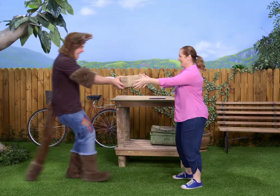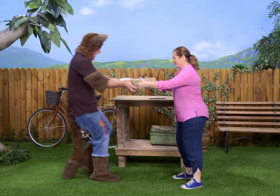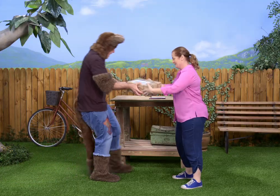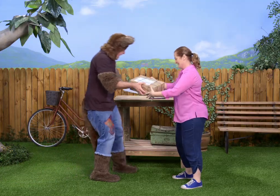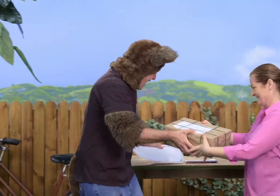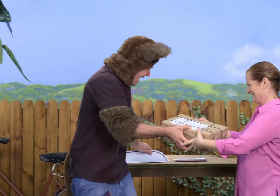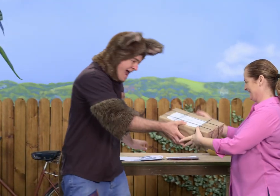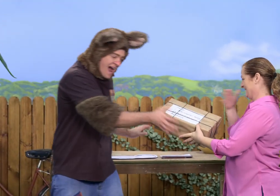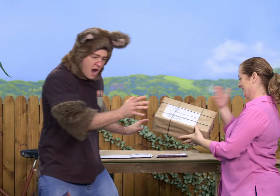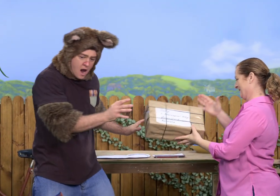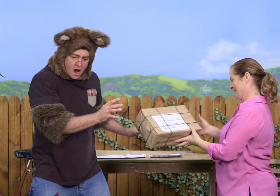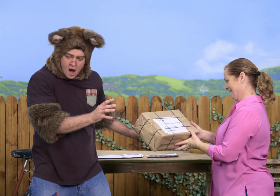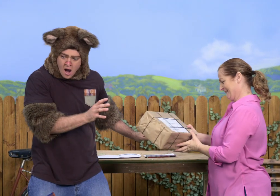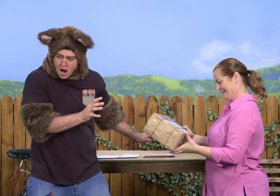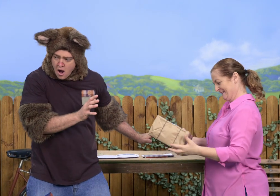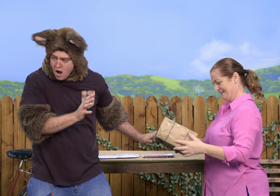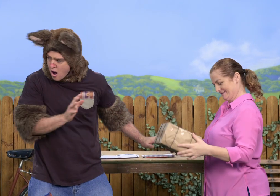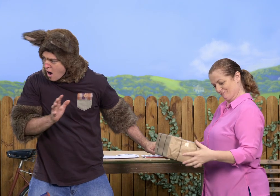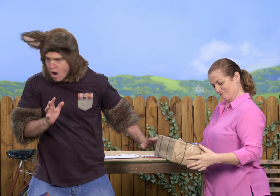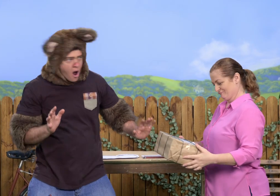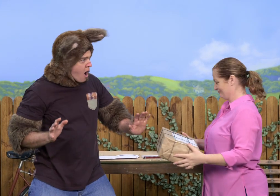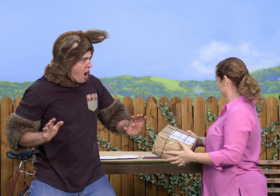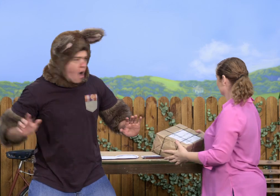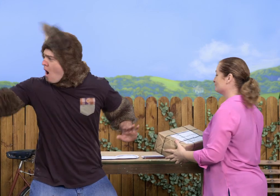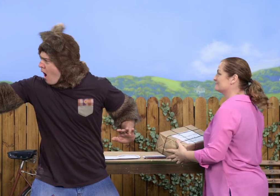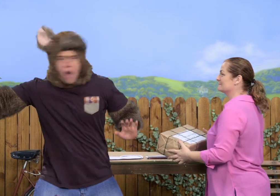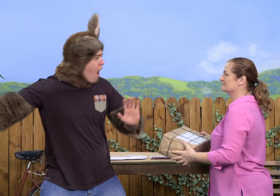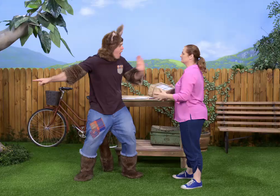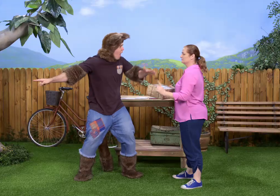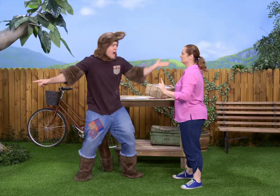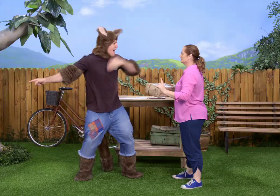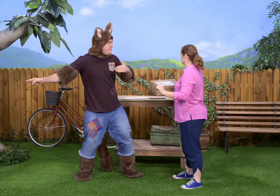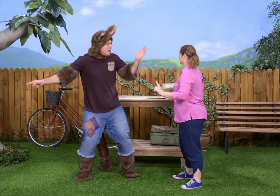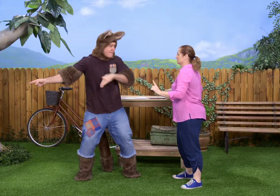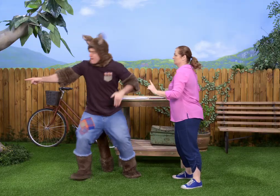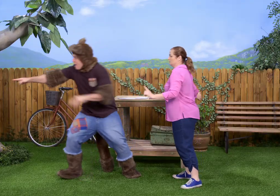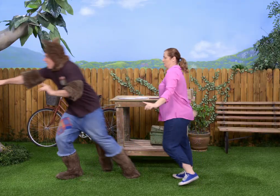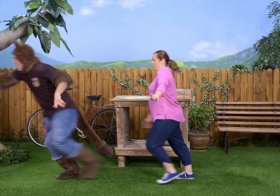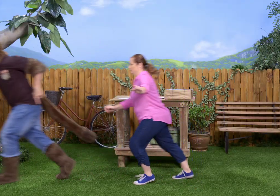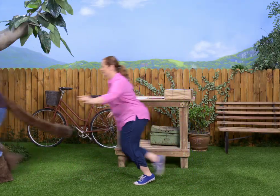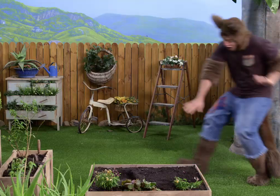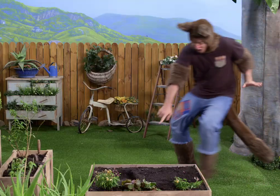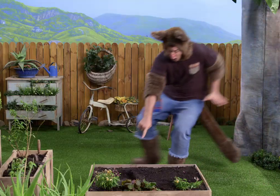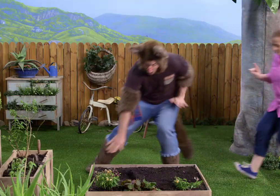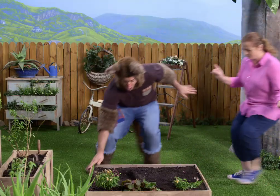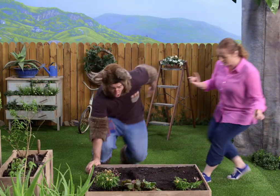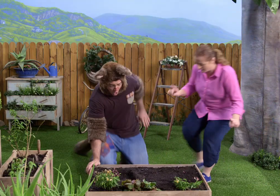Here you go, Sally. Oh, thank you. Oh, come on. Look. What?